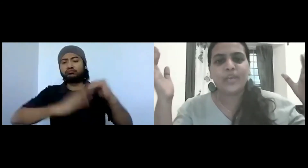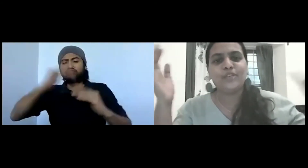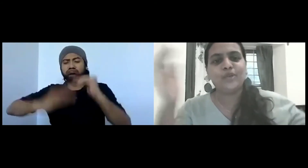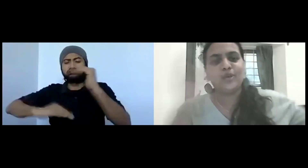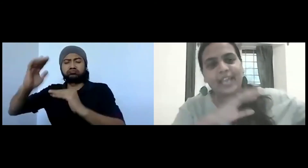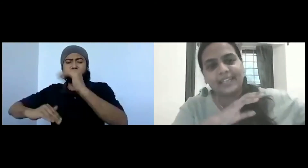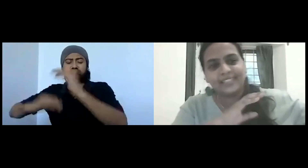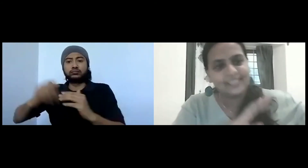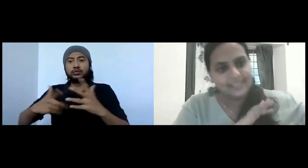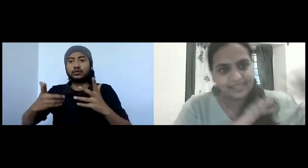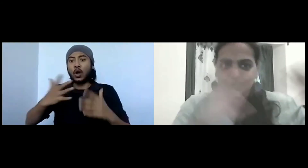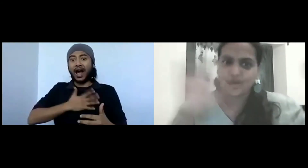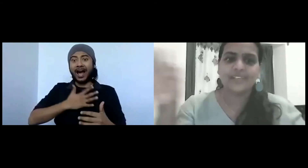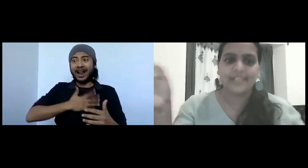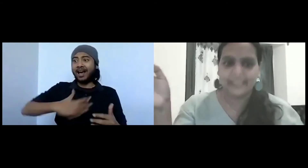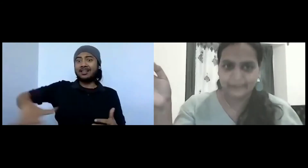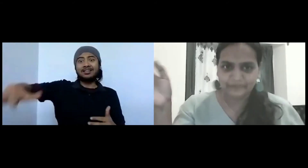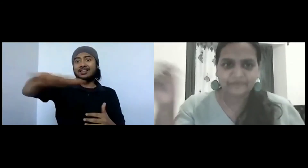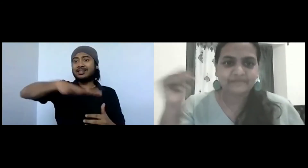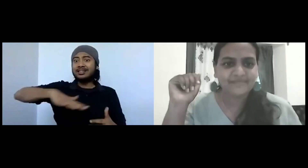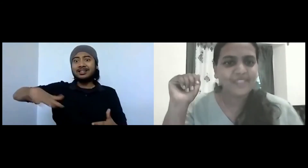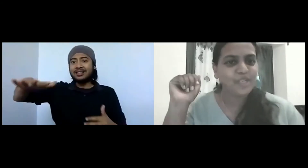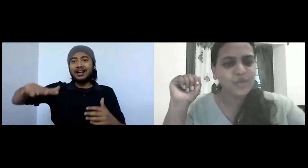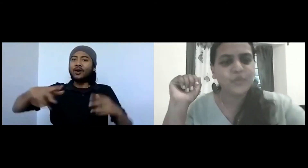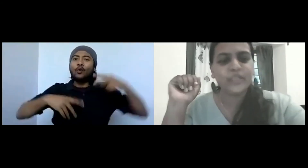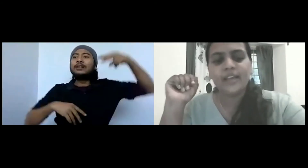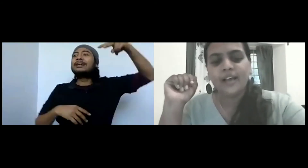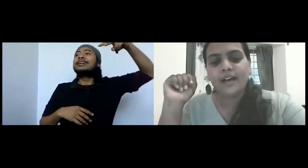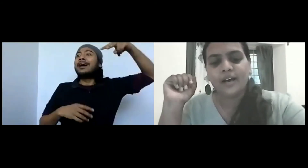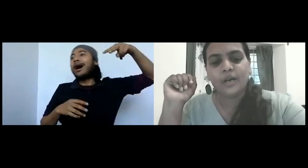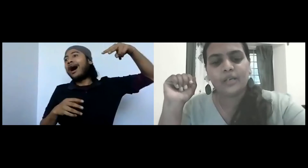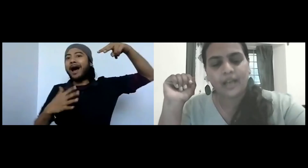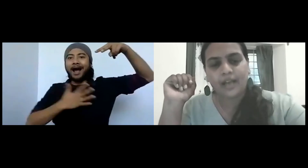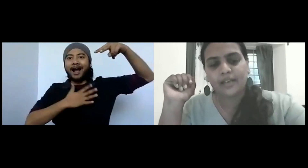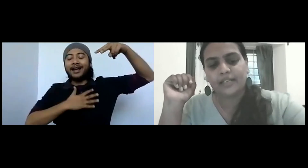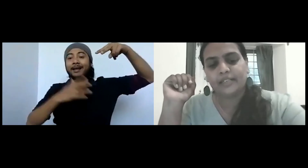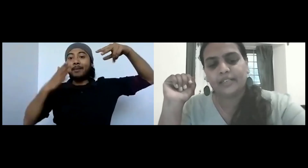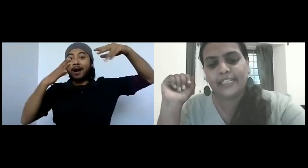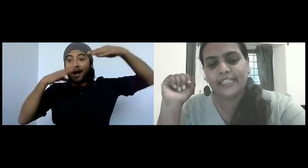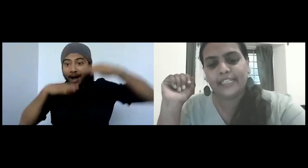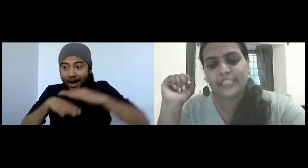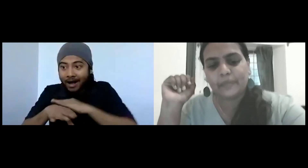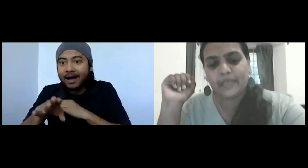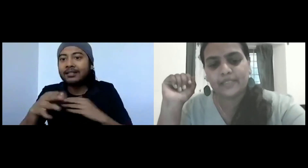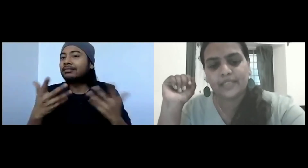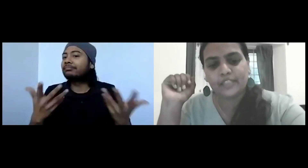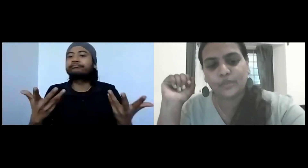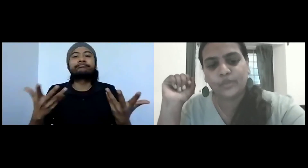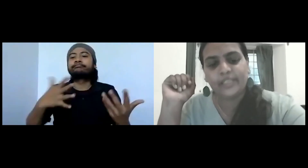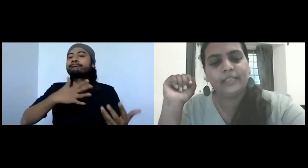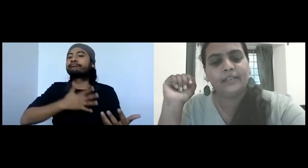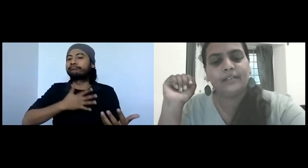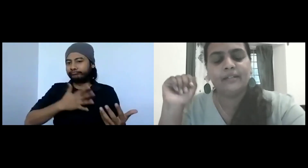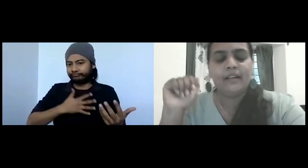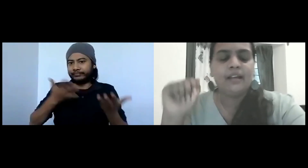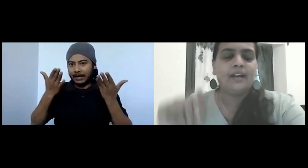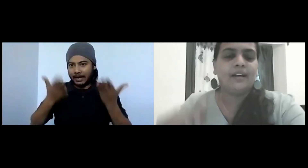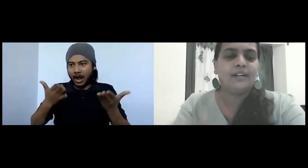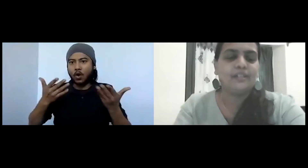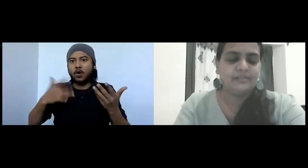when you look at a distance, it's all green. You know, we are green spaces are slowly,